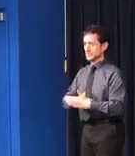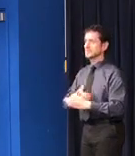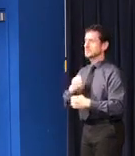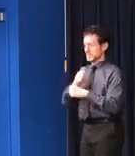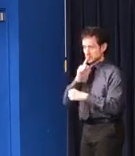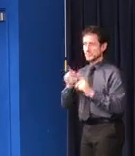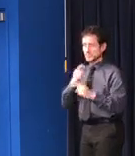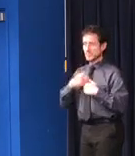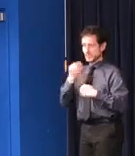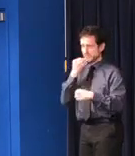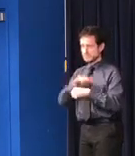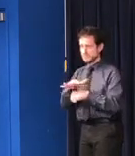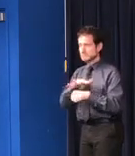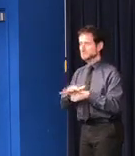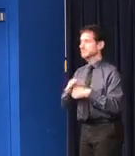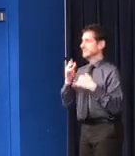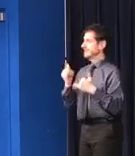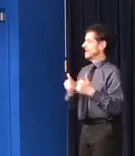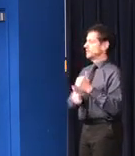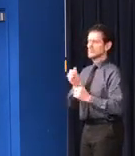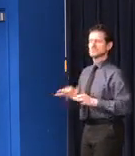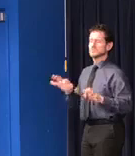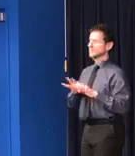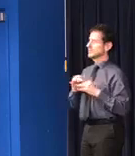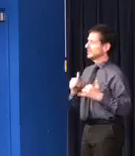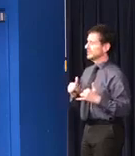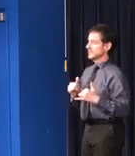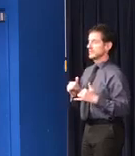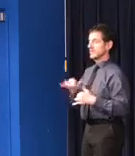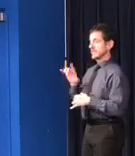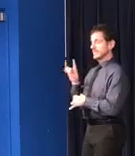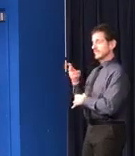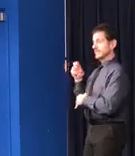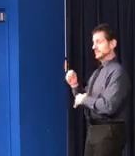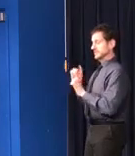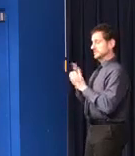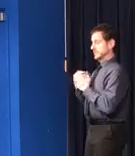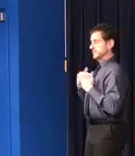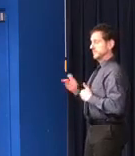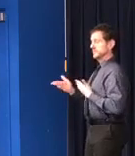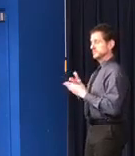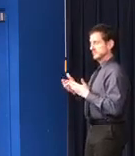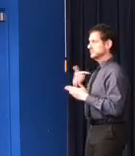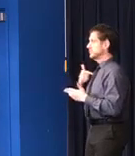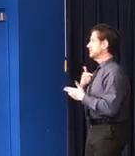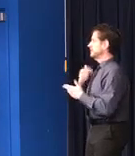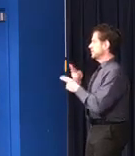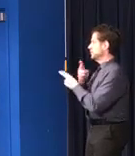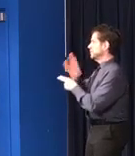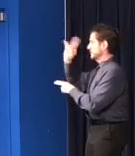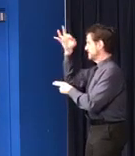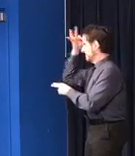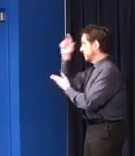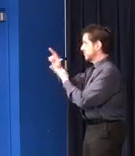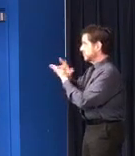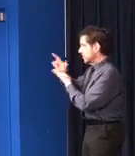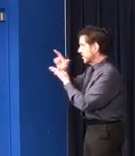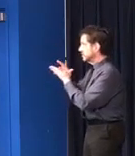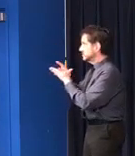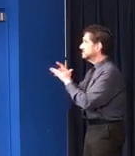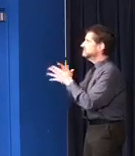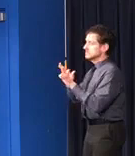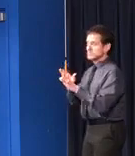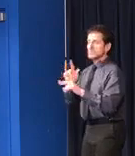now more than ever. However, Department of Human Services has been quickly implementing federal measures and submitting waiver